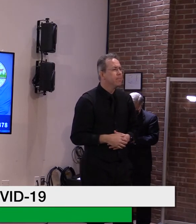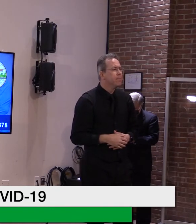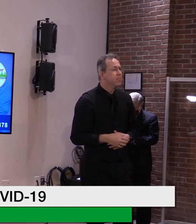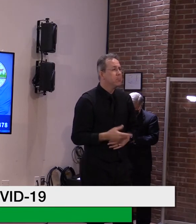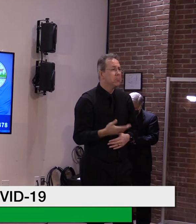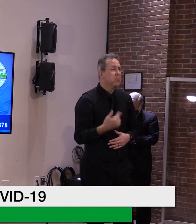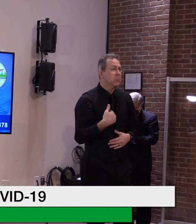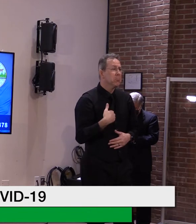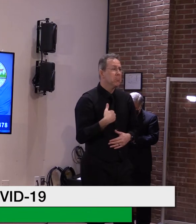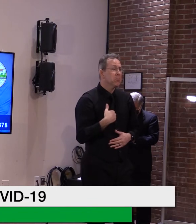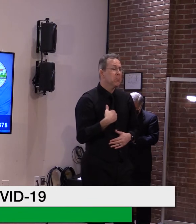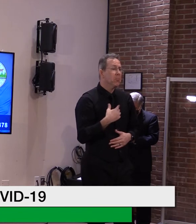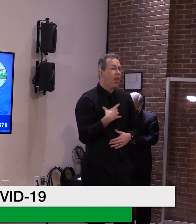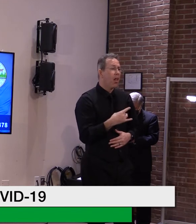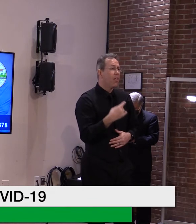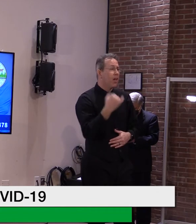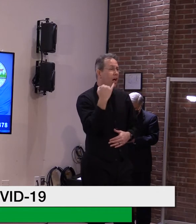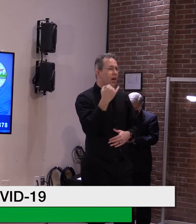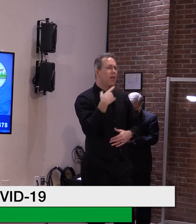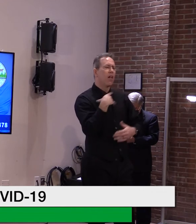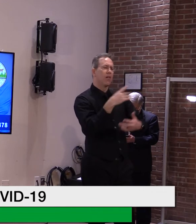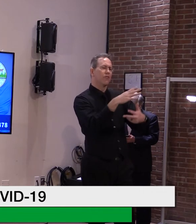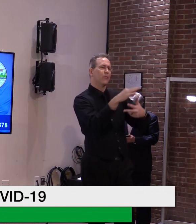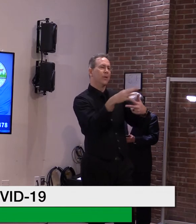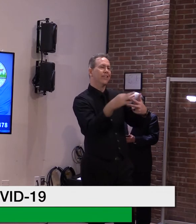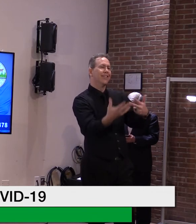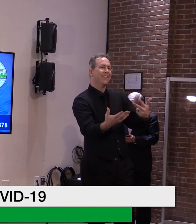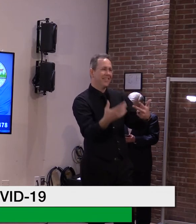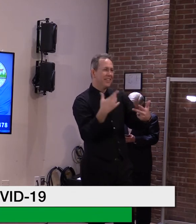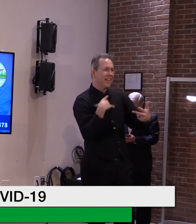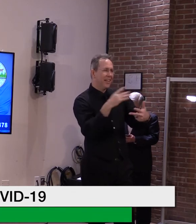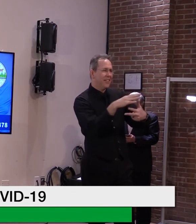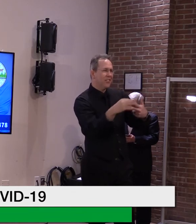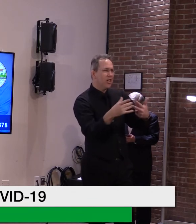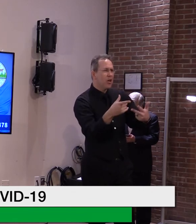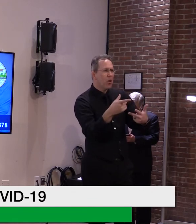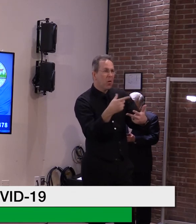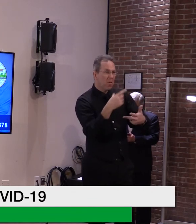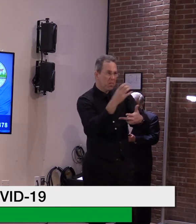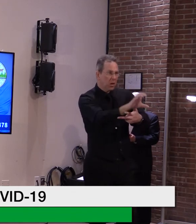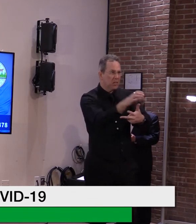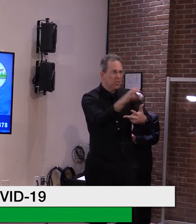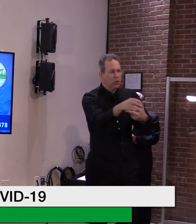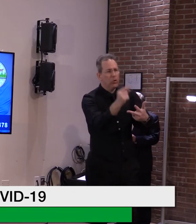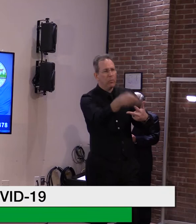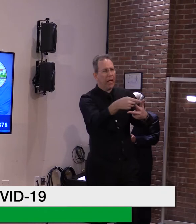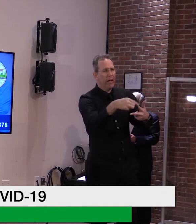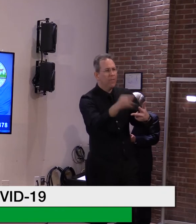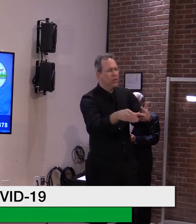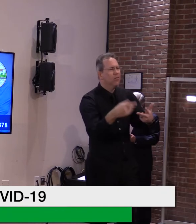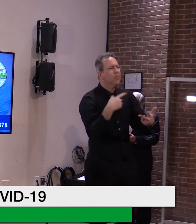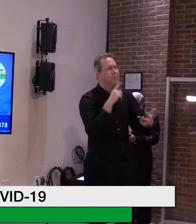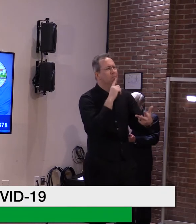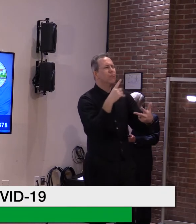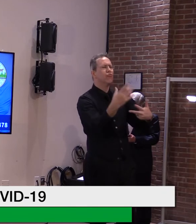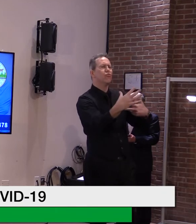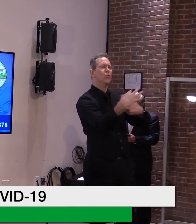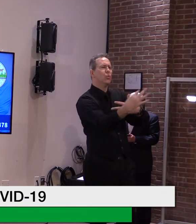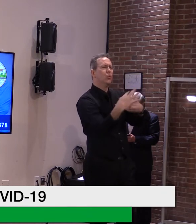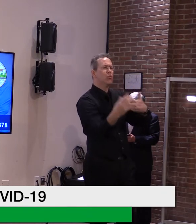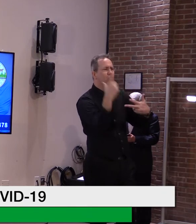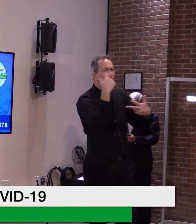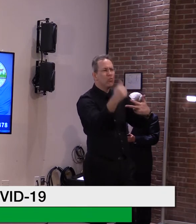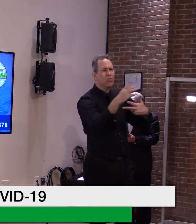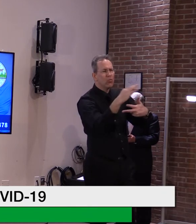forced on anyone. Um, so we are trying to have, uh, we're trying to develop a system, uh, to make that possible. Uh, but we